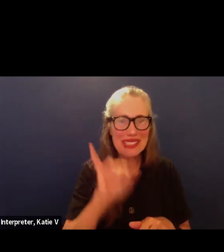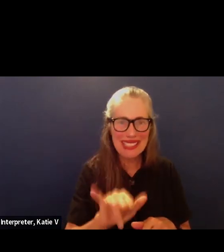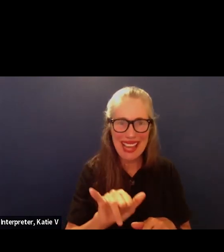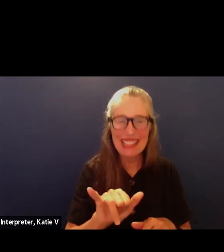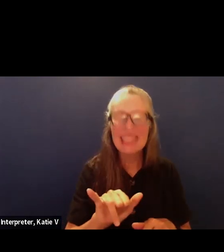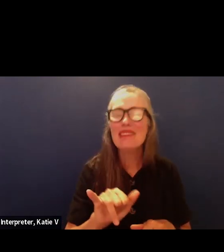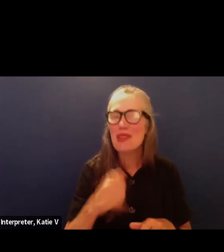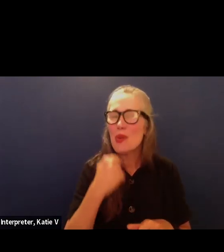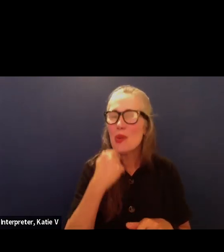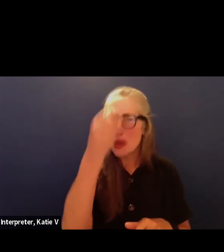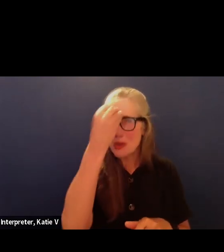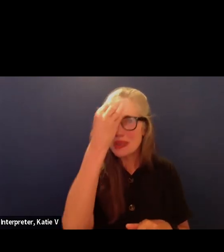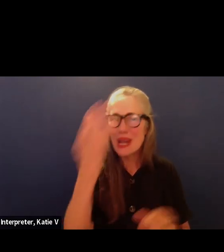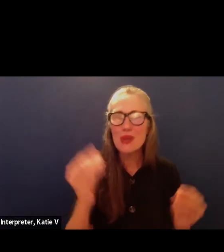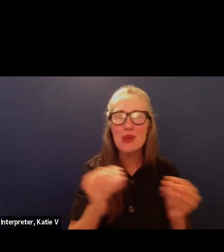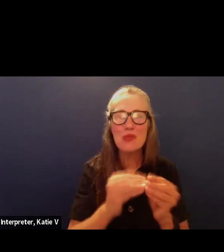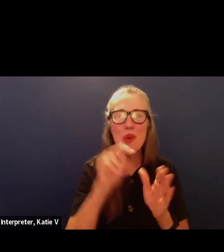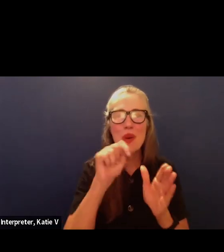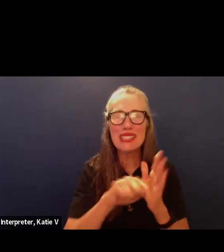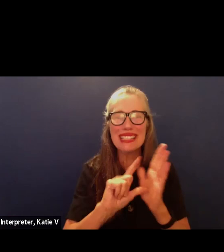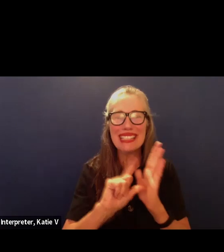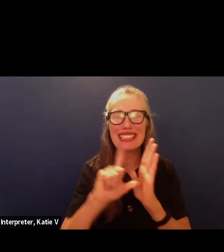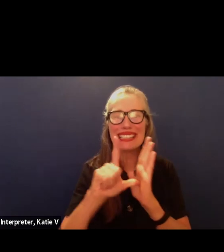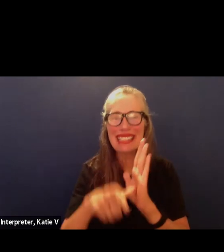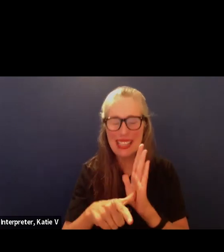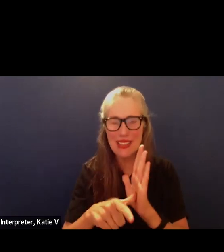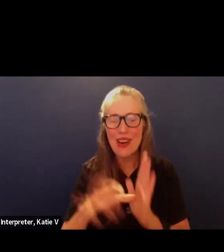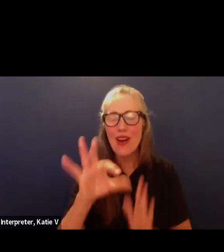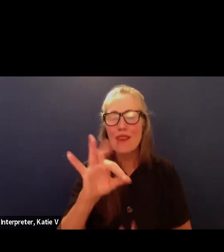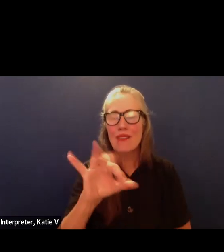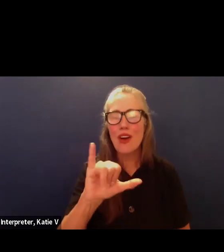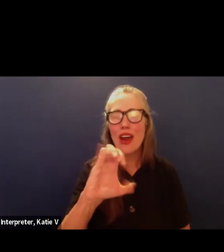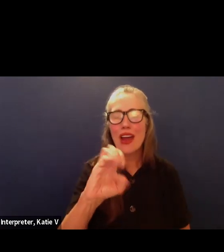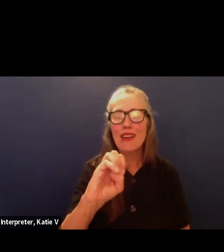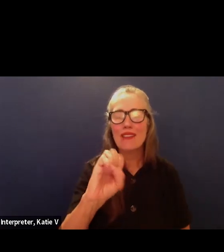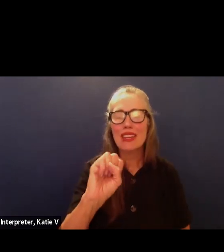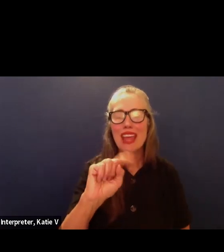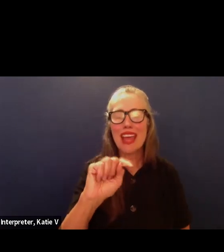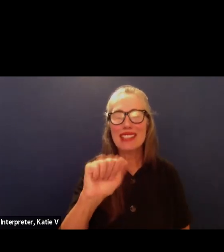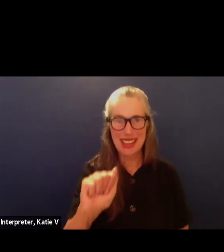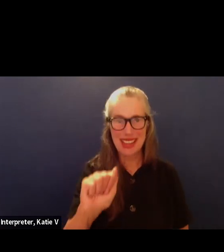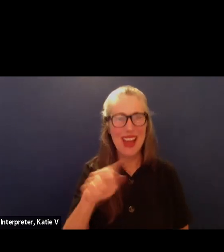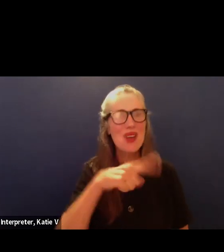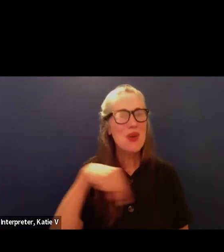Okay. Thank you. Future agenda items.